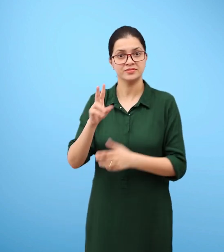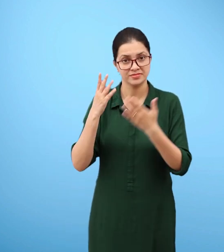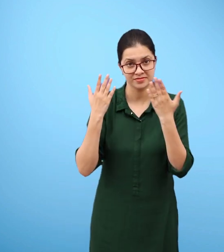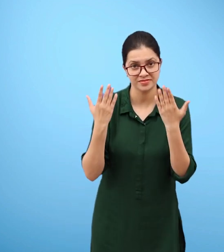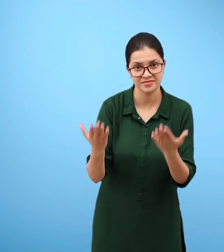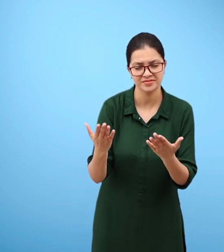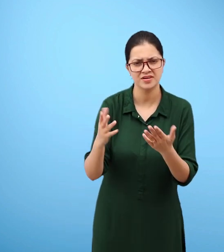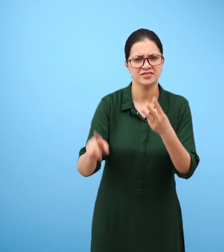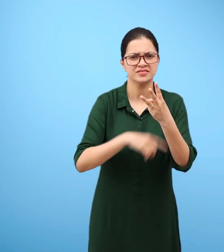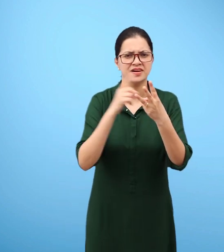other gases.